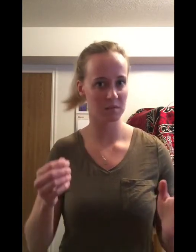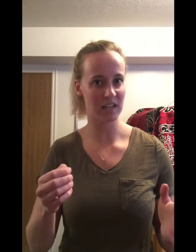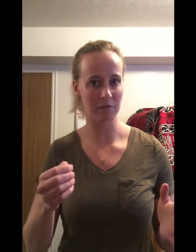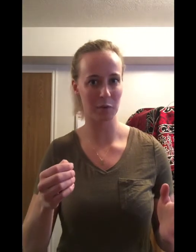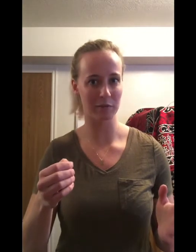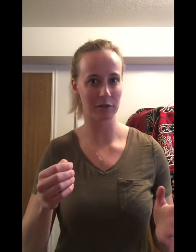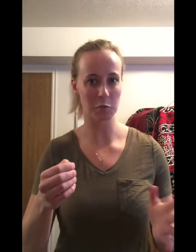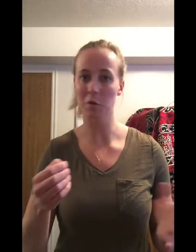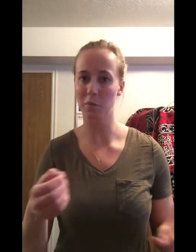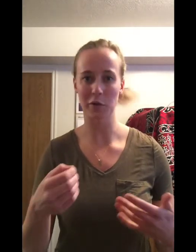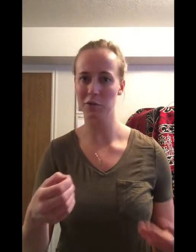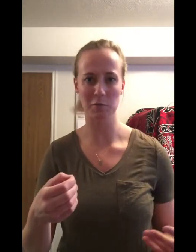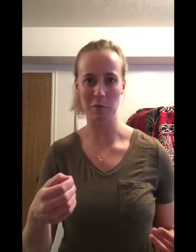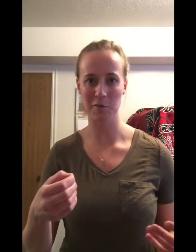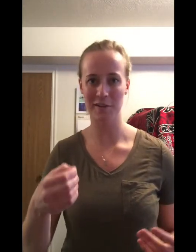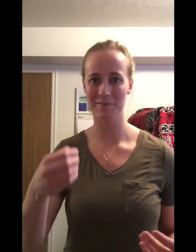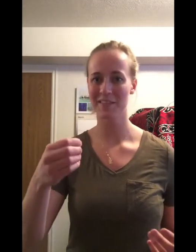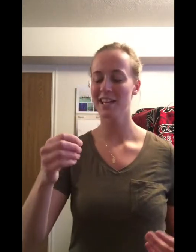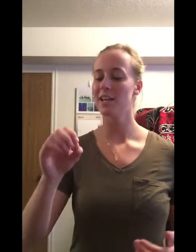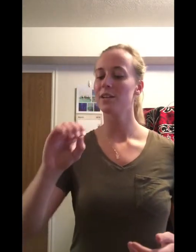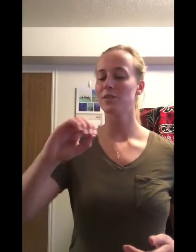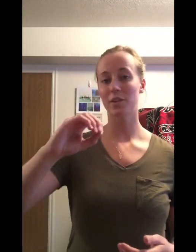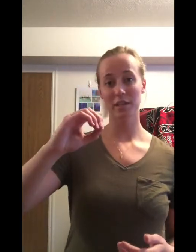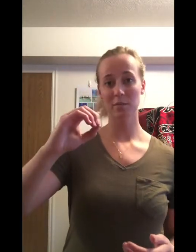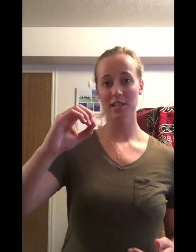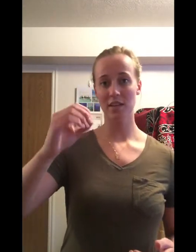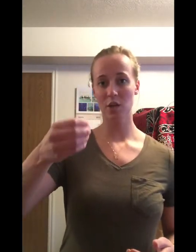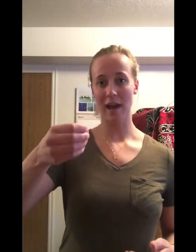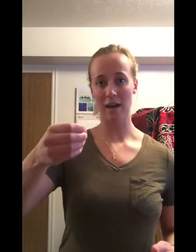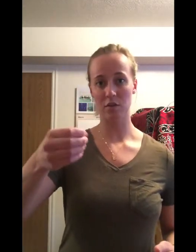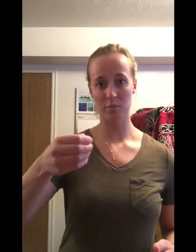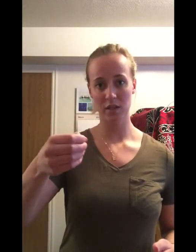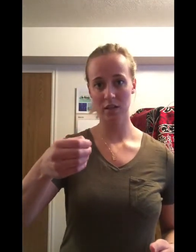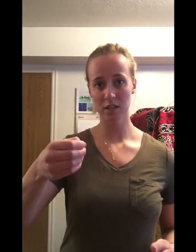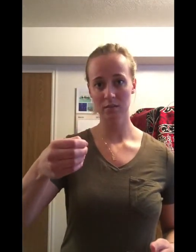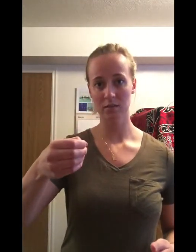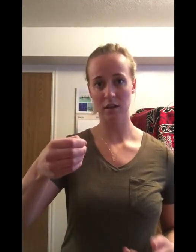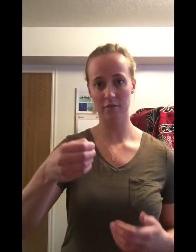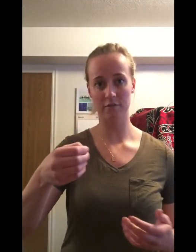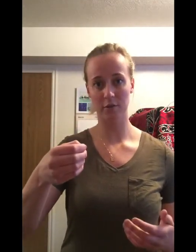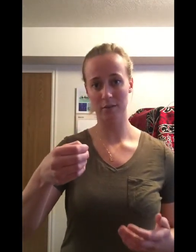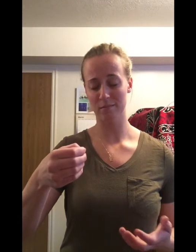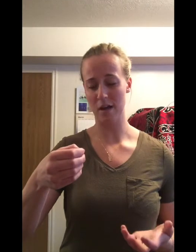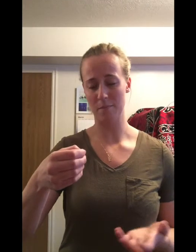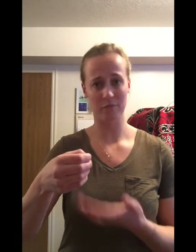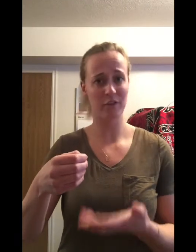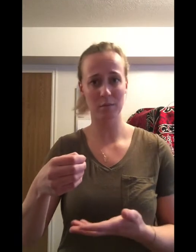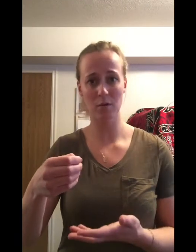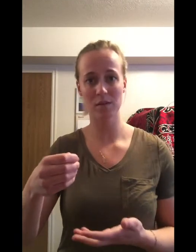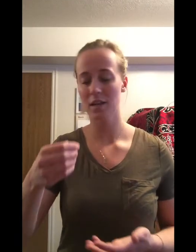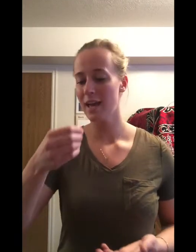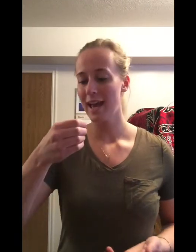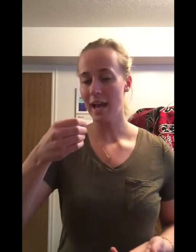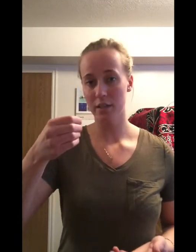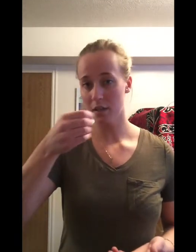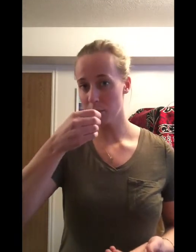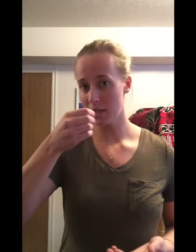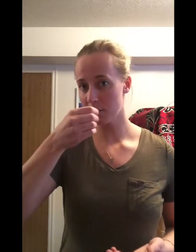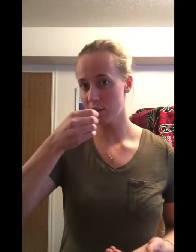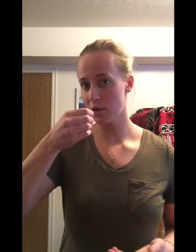It's kind of a weird visual, but just run with it. So you're going to pretend that you have a beaker of pheromones and you're going to bring it up to your